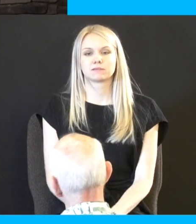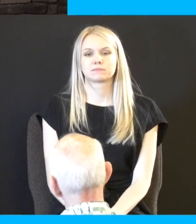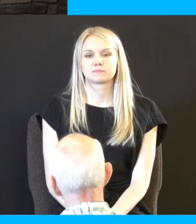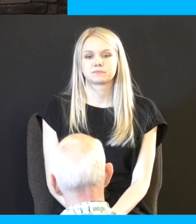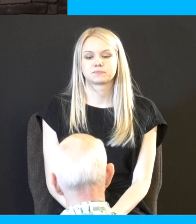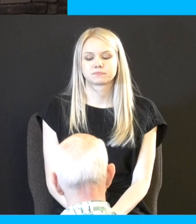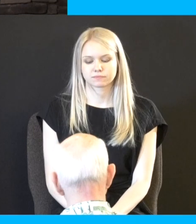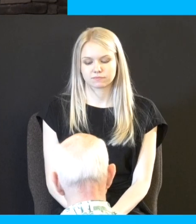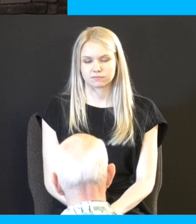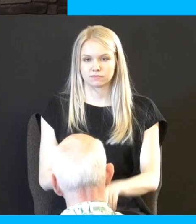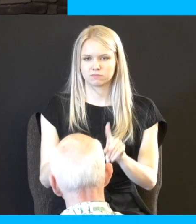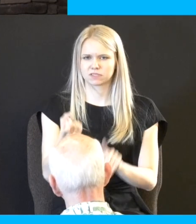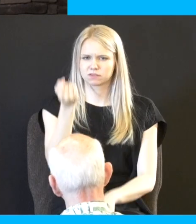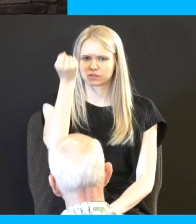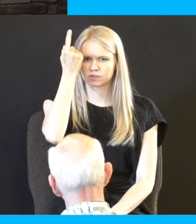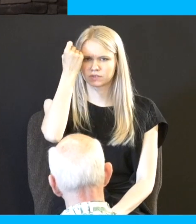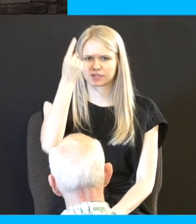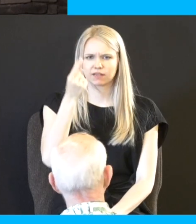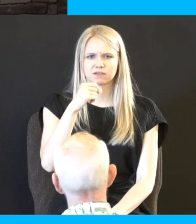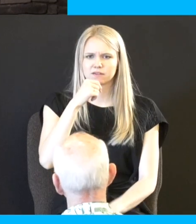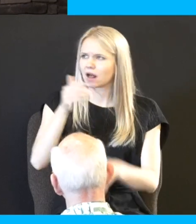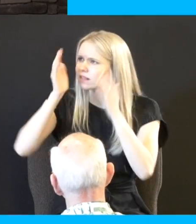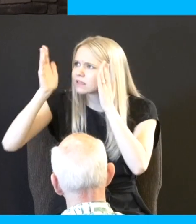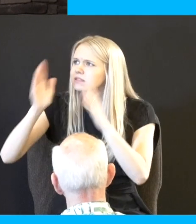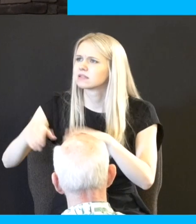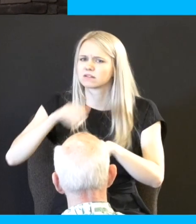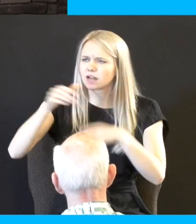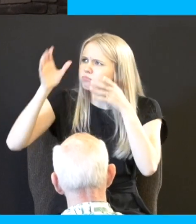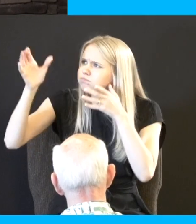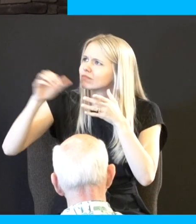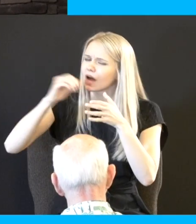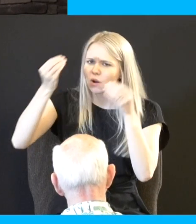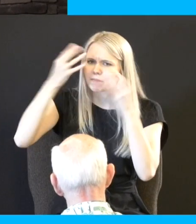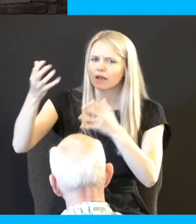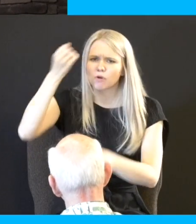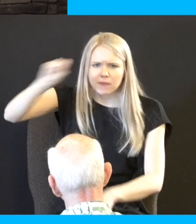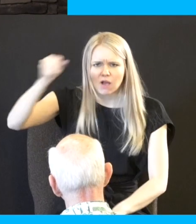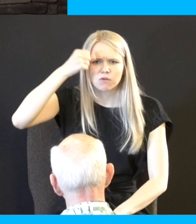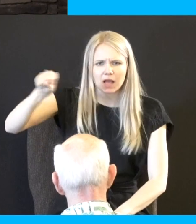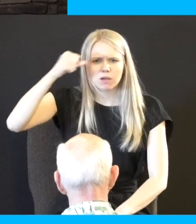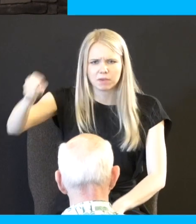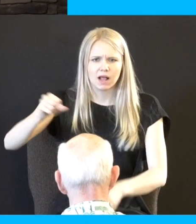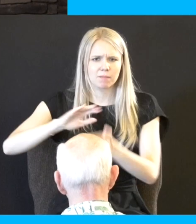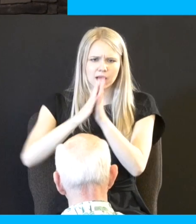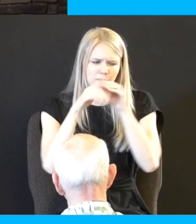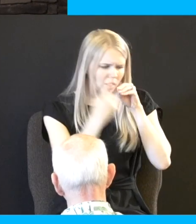but you understand right they won't listen to your voice they won't listen to your wife's voice they're basically rebellious in whatever fashion and even overtly just dangerous